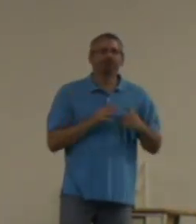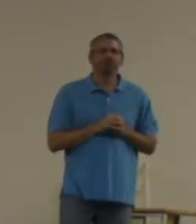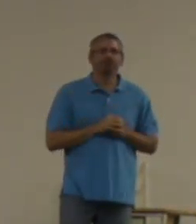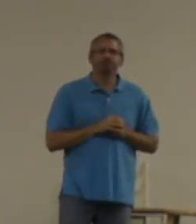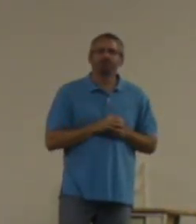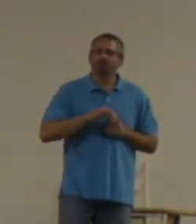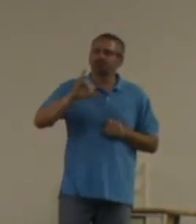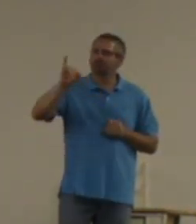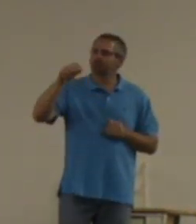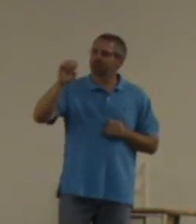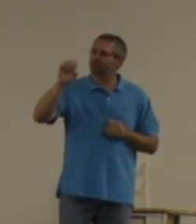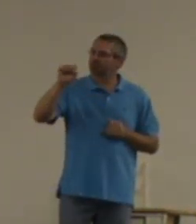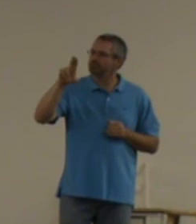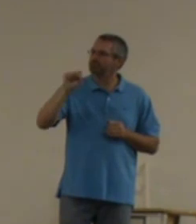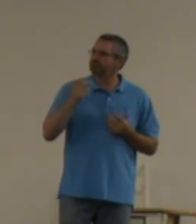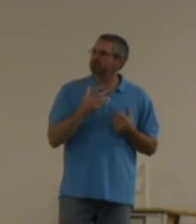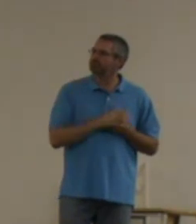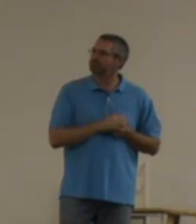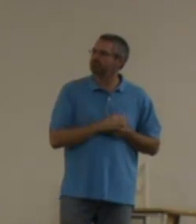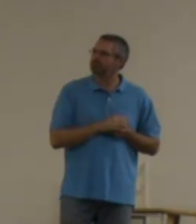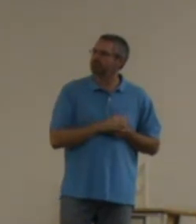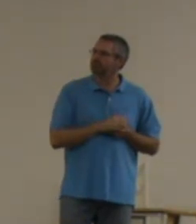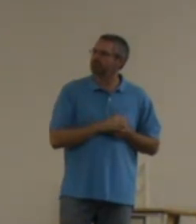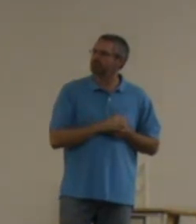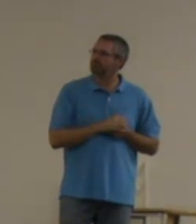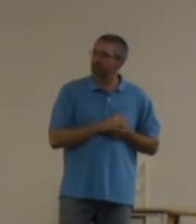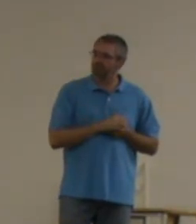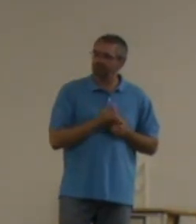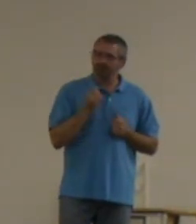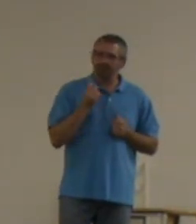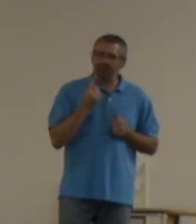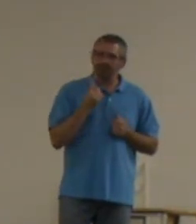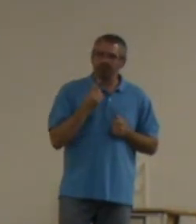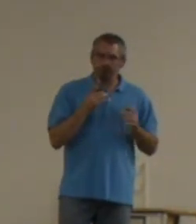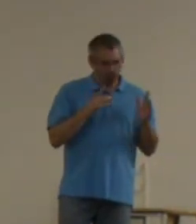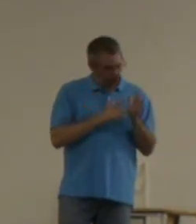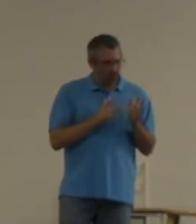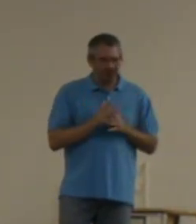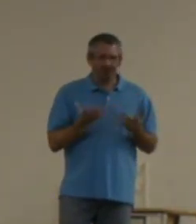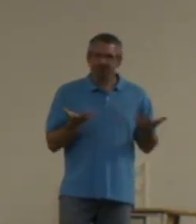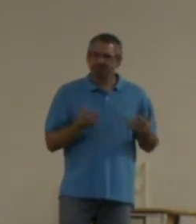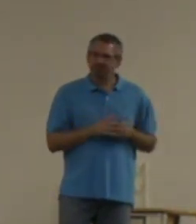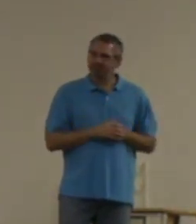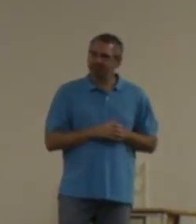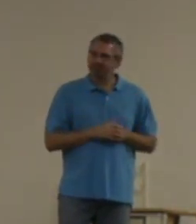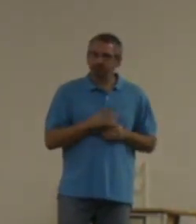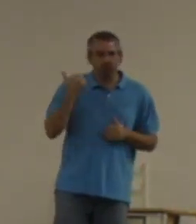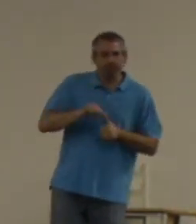Jesus' gift is Jesus. What is the gift? You understand that? Jesus.